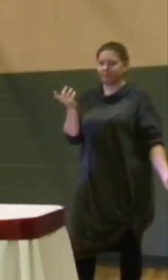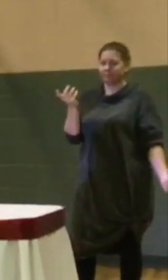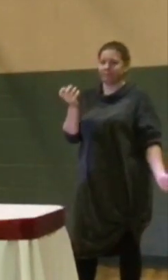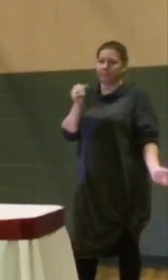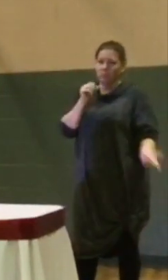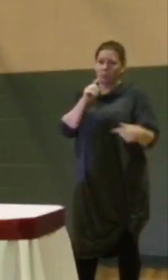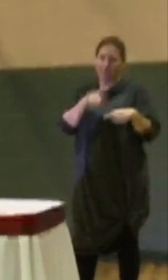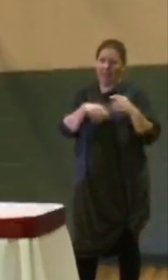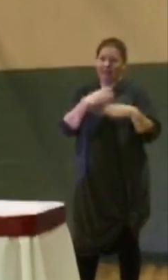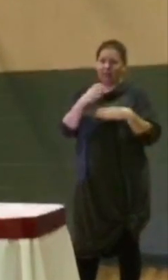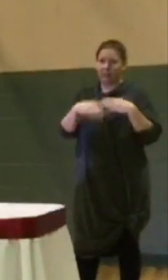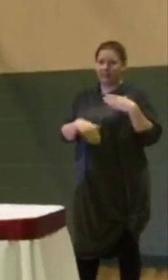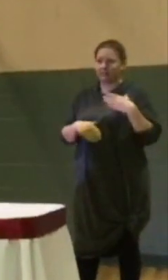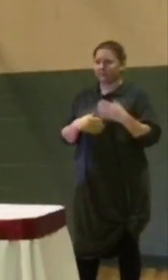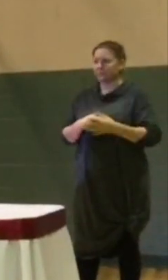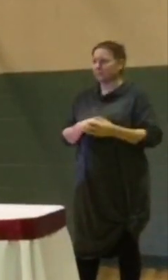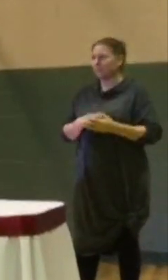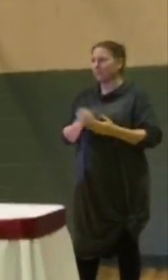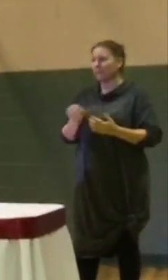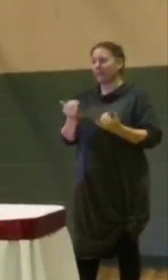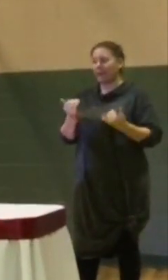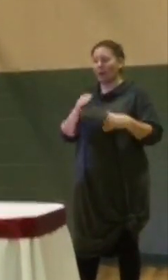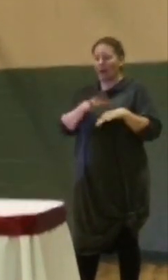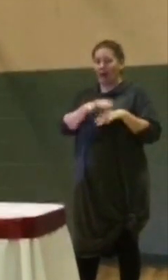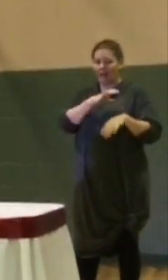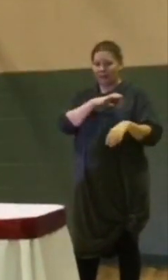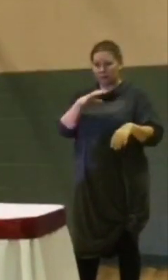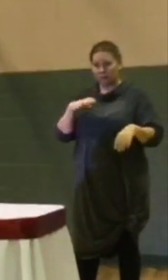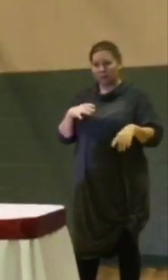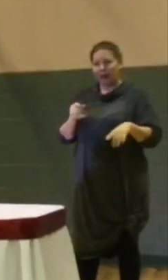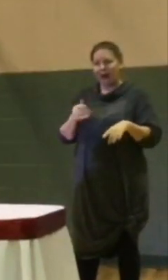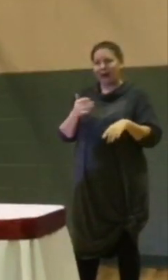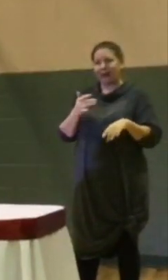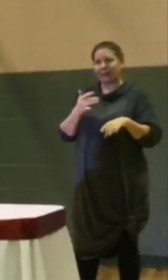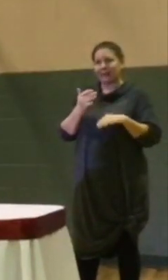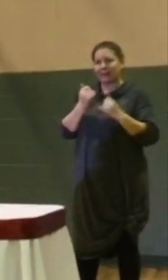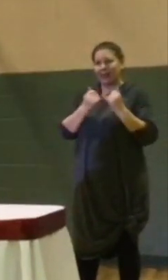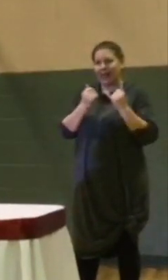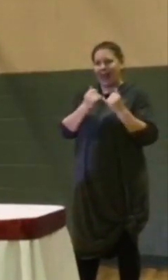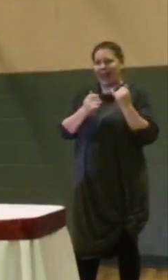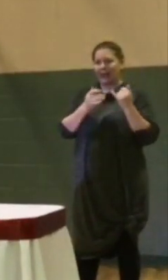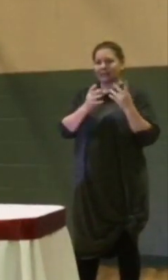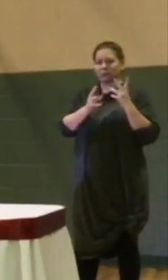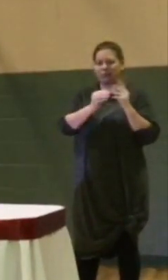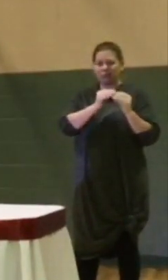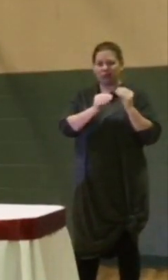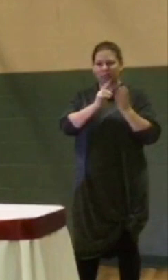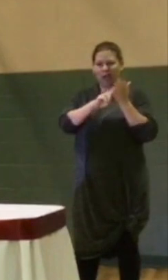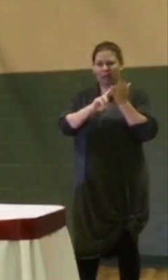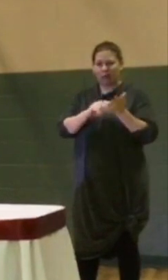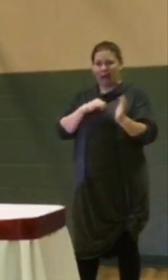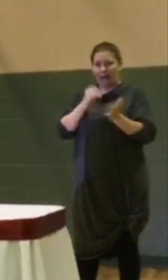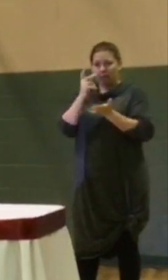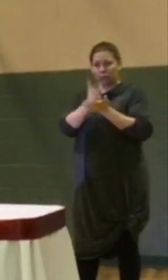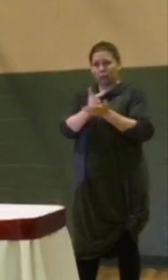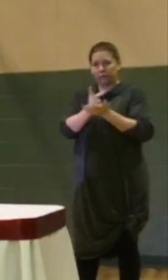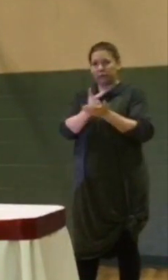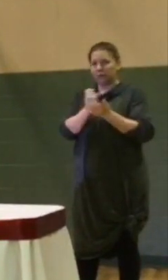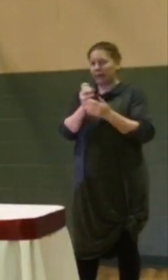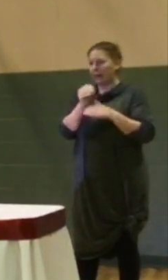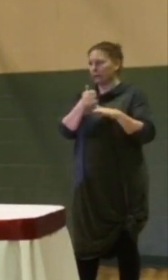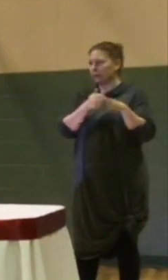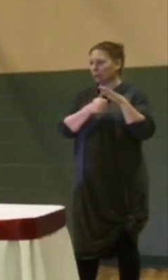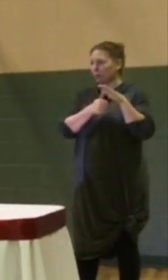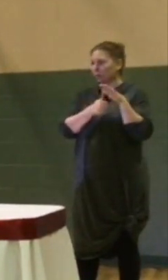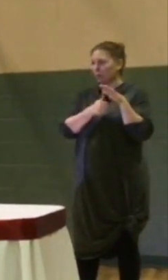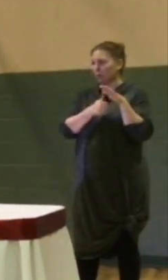Now, as a council person, the last restoration contract that I approved, it was under the